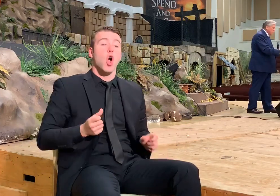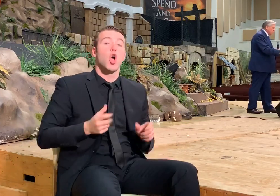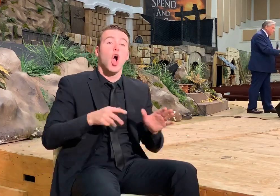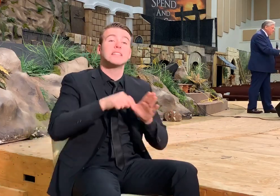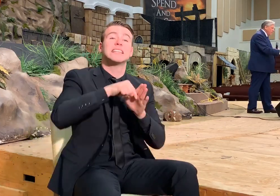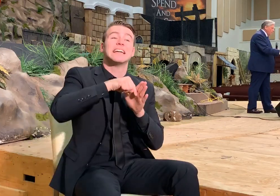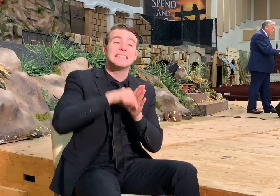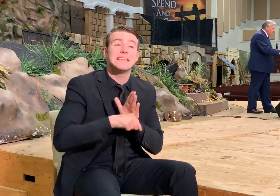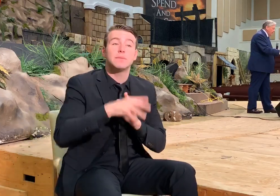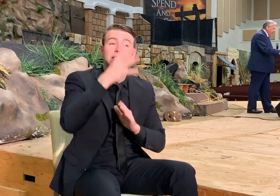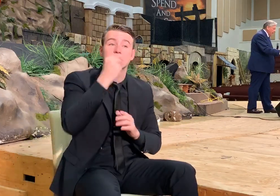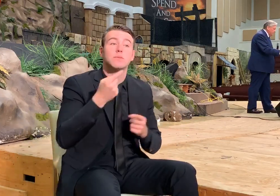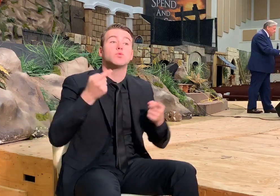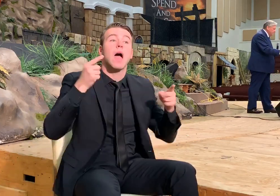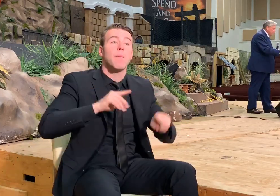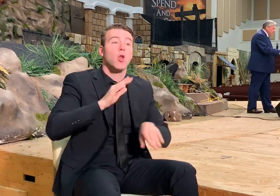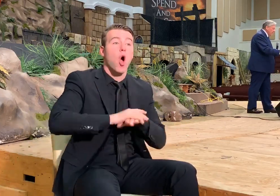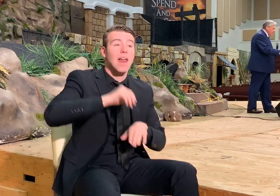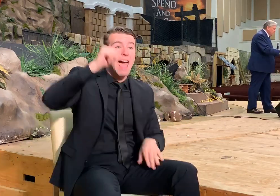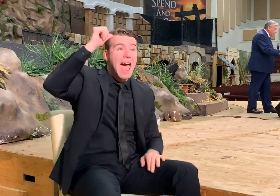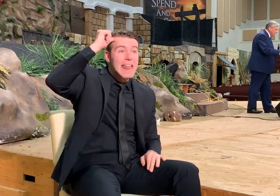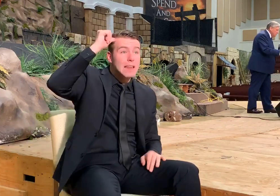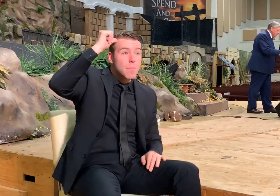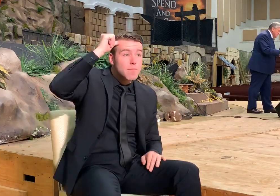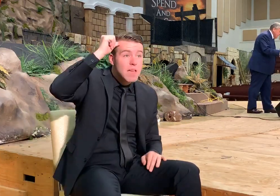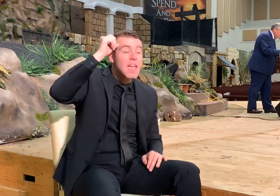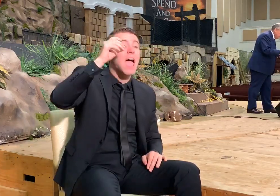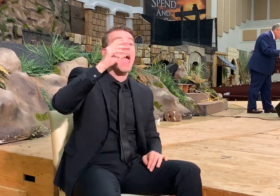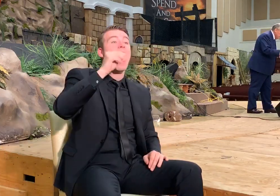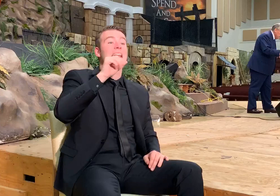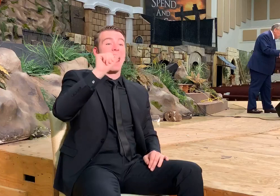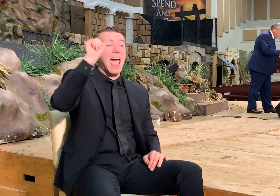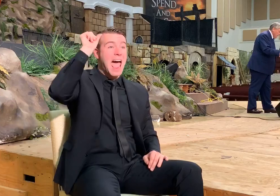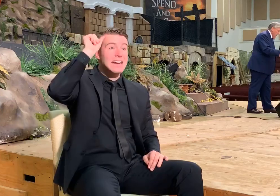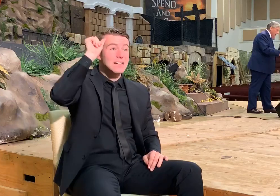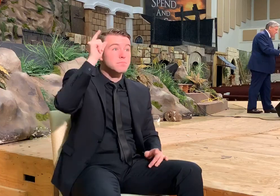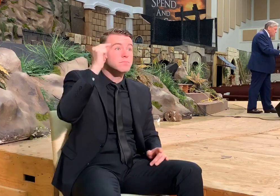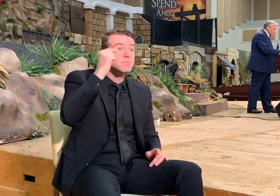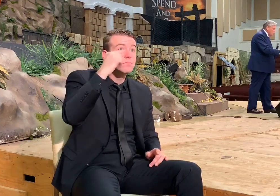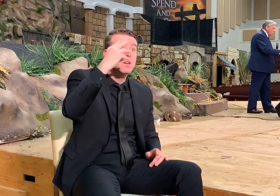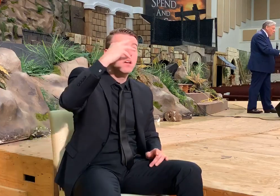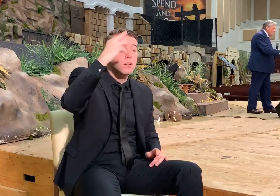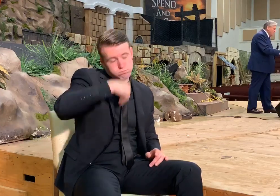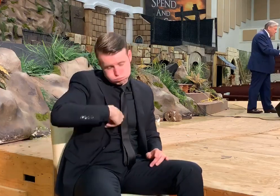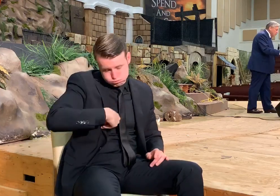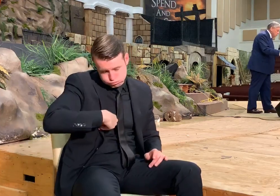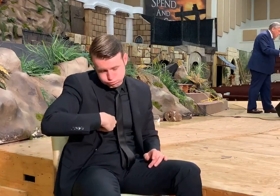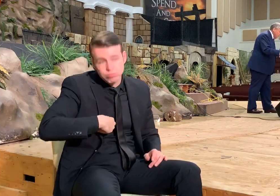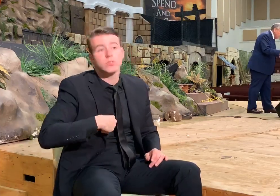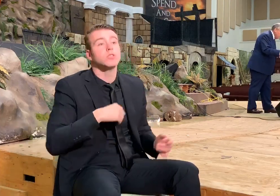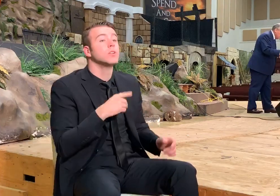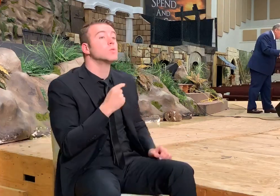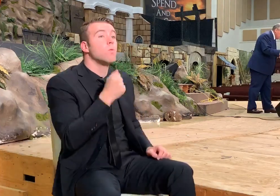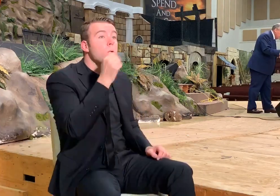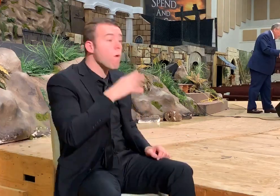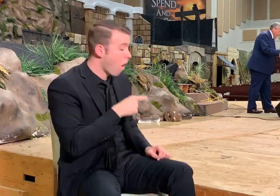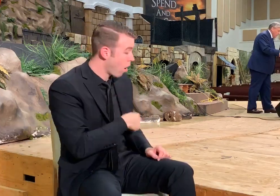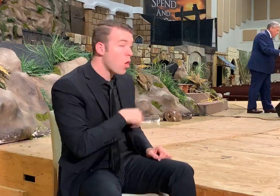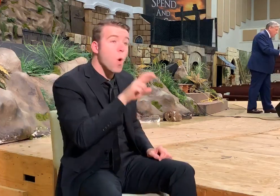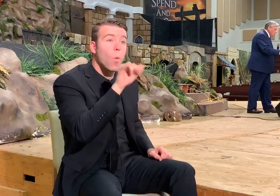deep sleep to fall upon Adam and be slept. And he took one of his ribs